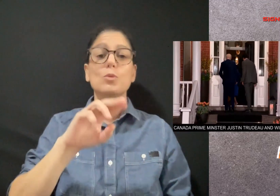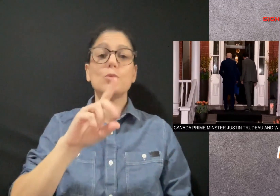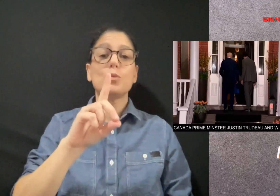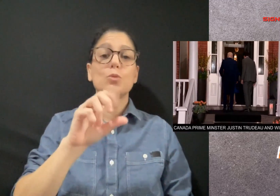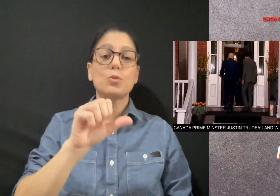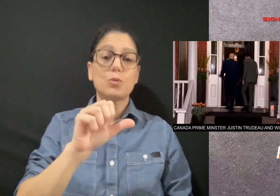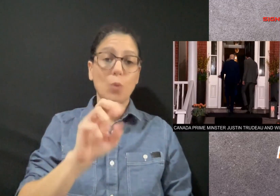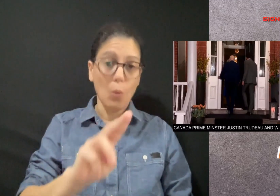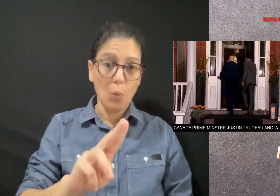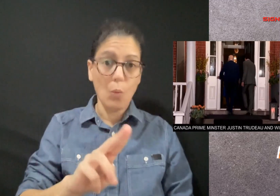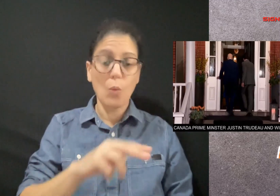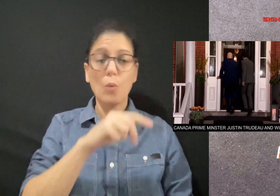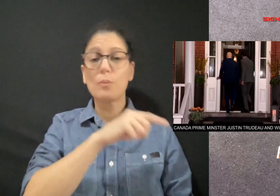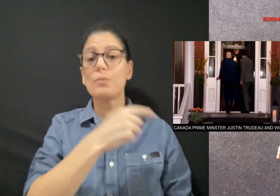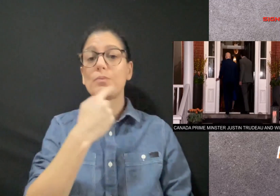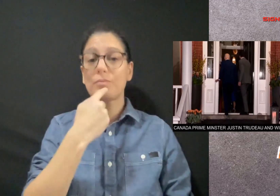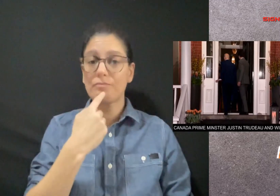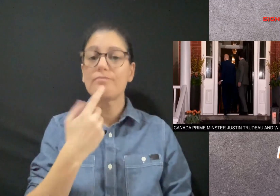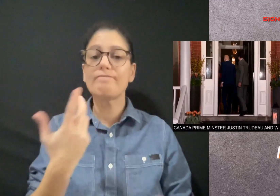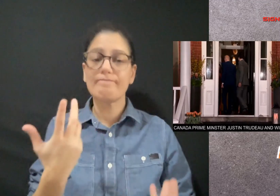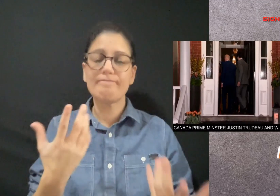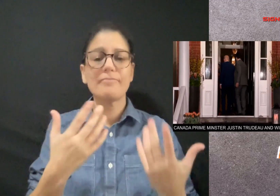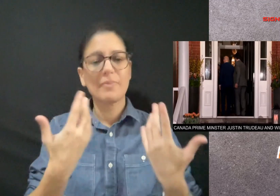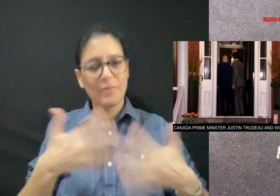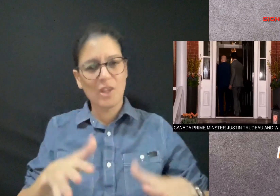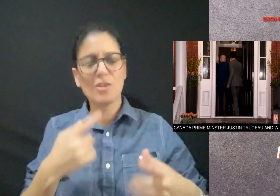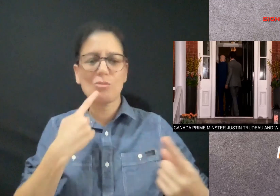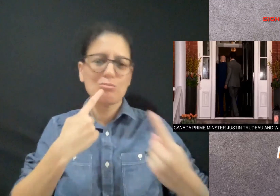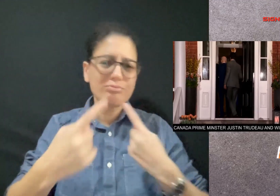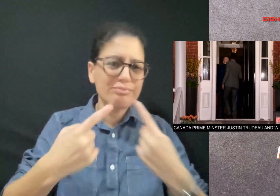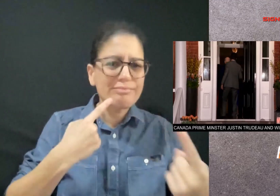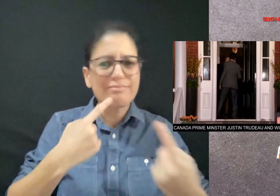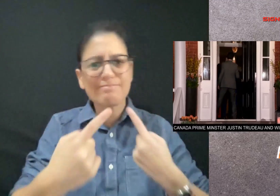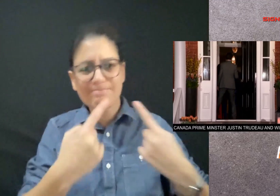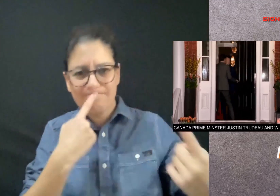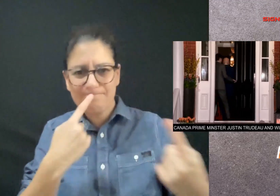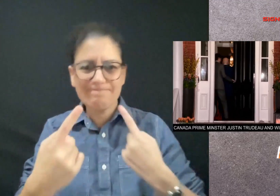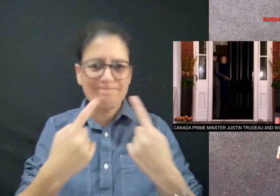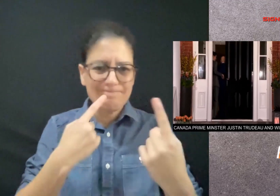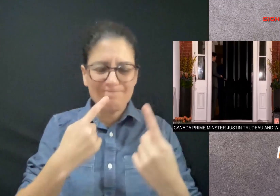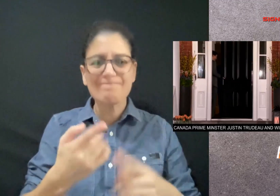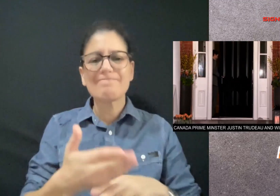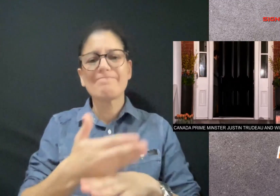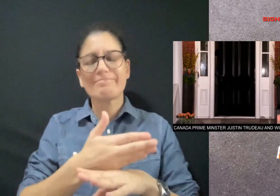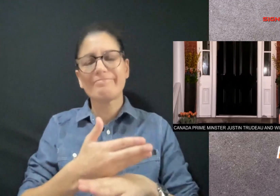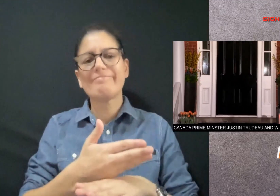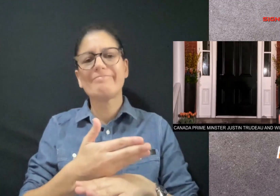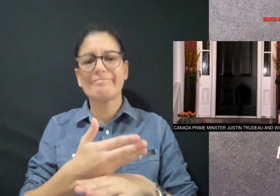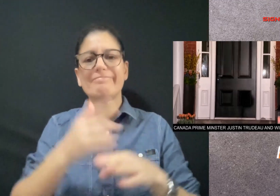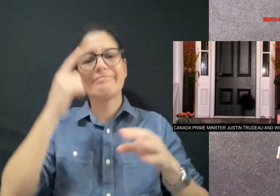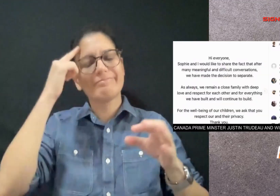Trudeau says they had many meaningful conversations before making the decision to separate